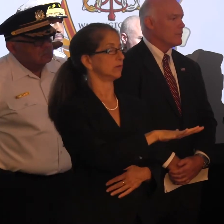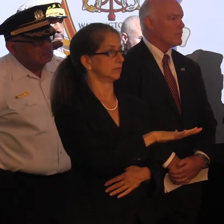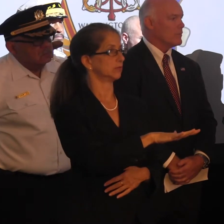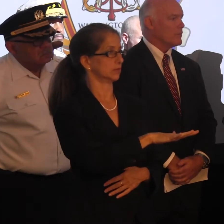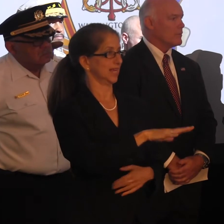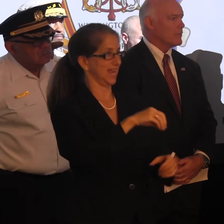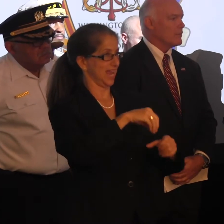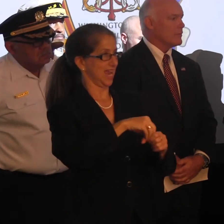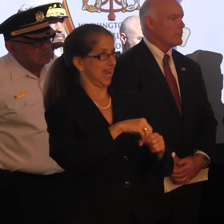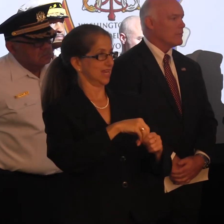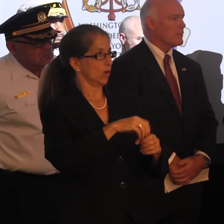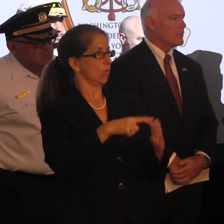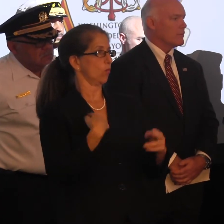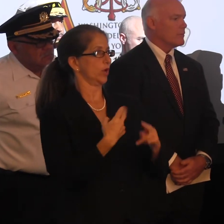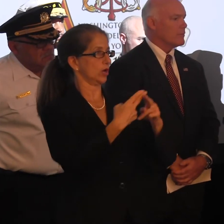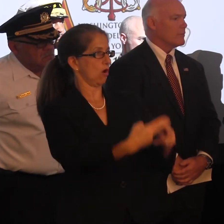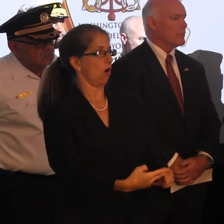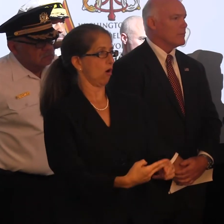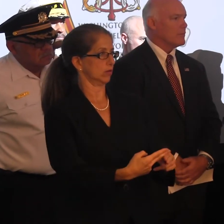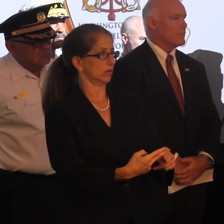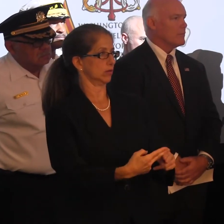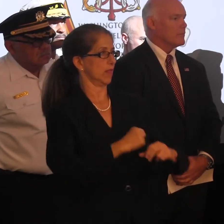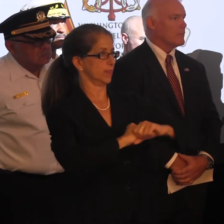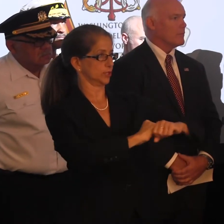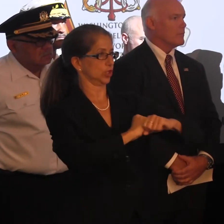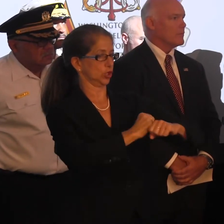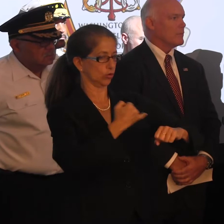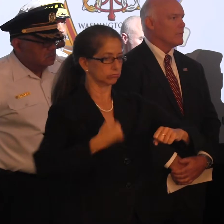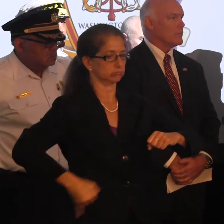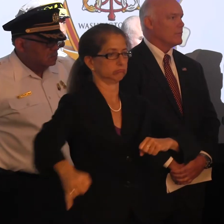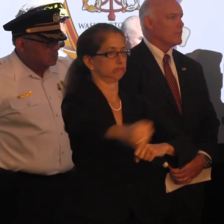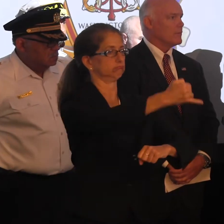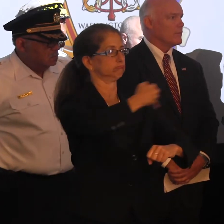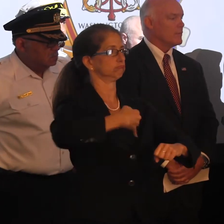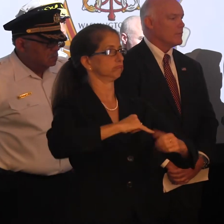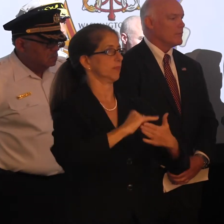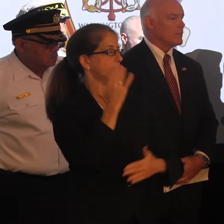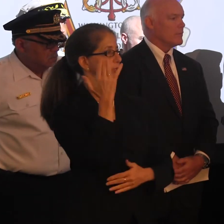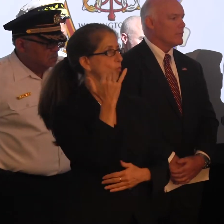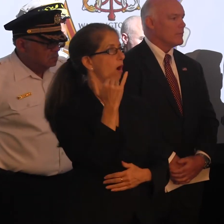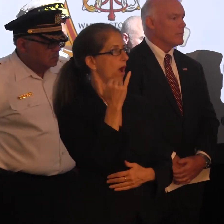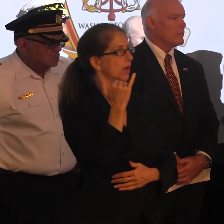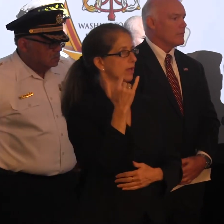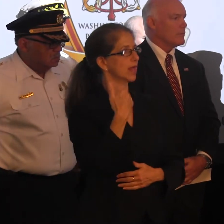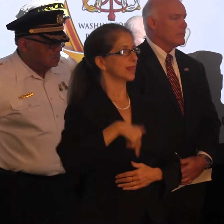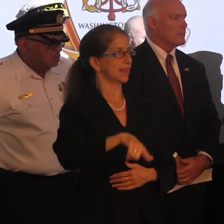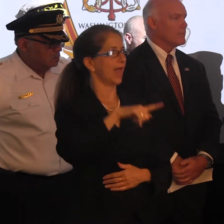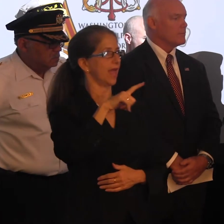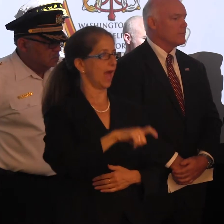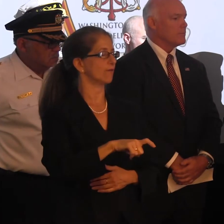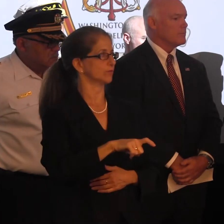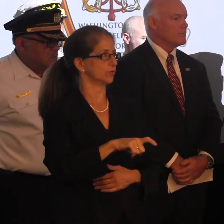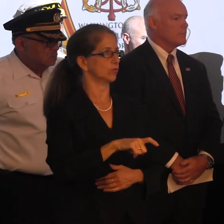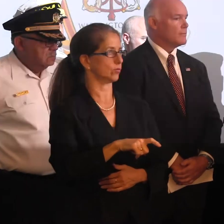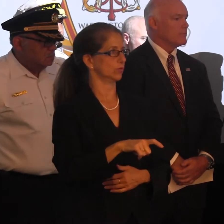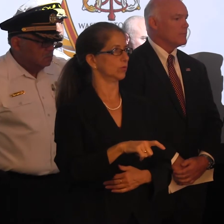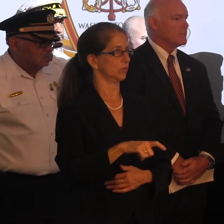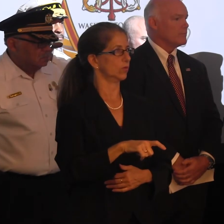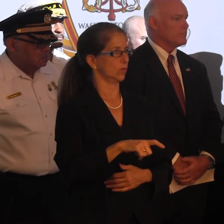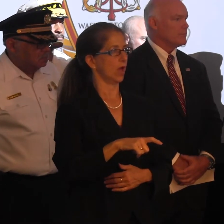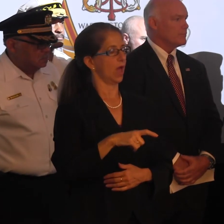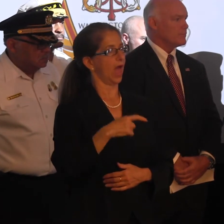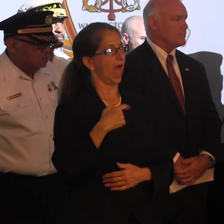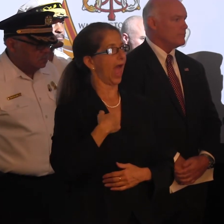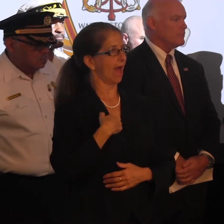within the, what we know in our language, the secure perimeter, that's why they're going to have to go through a magnetometer